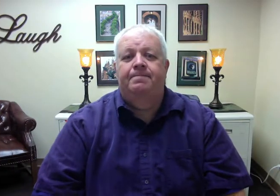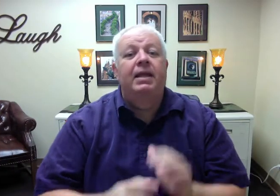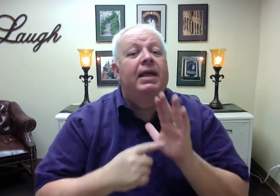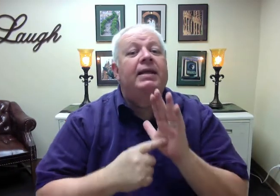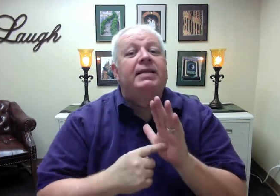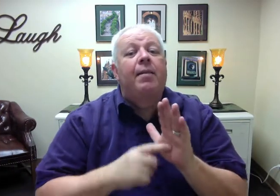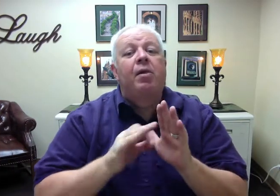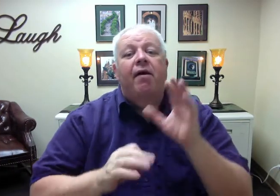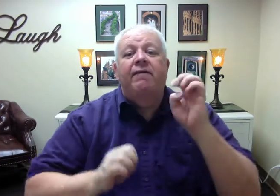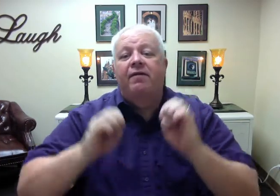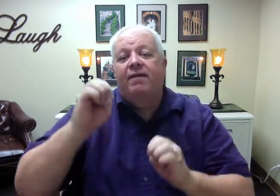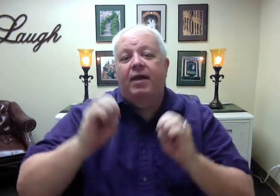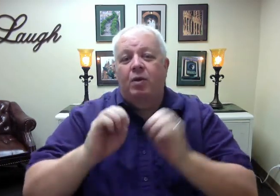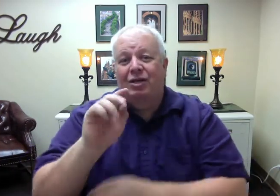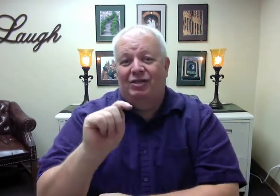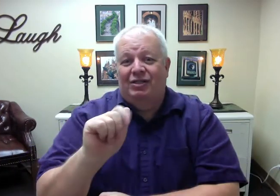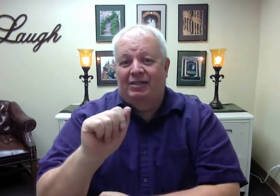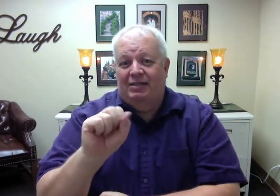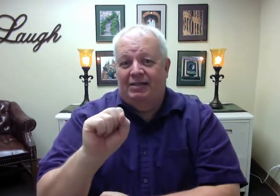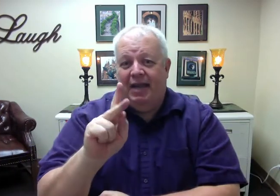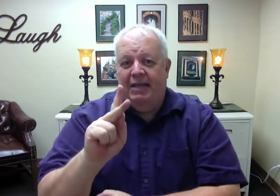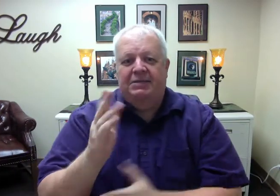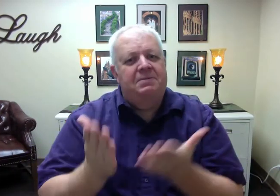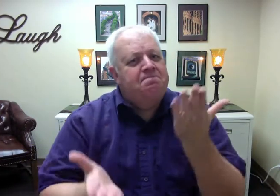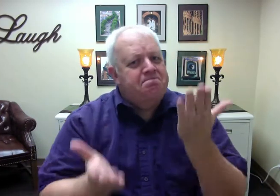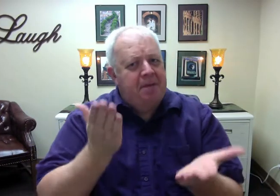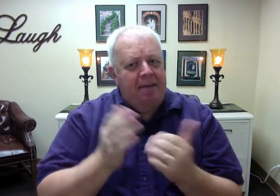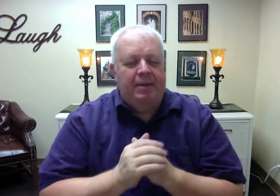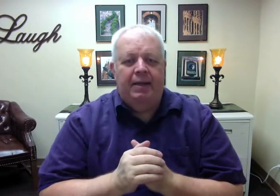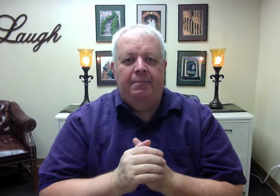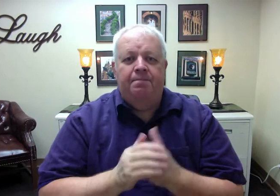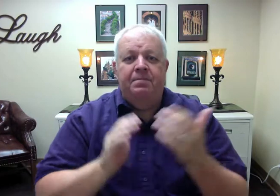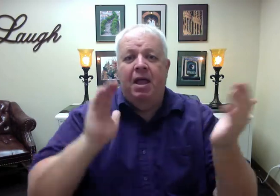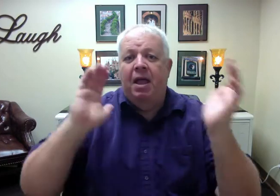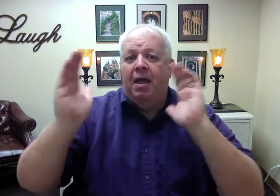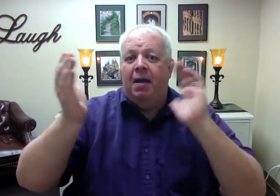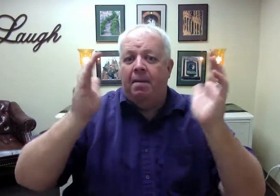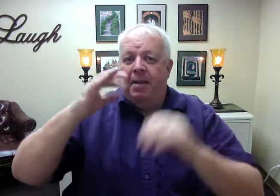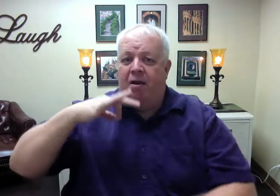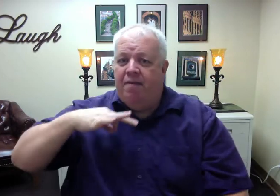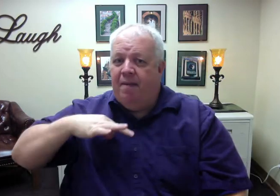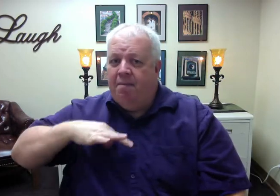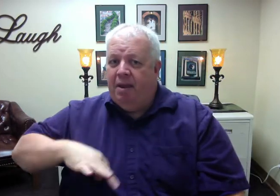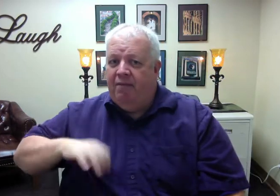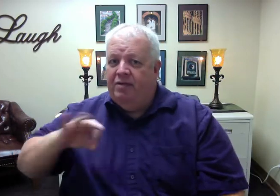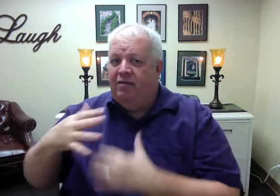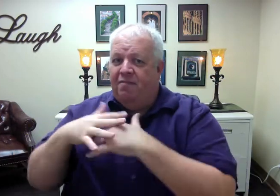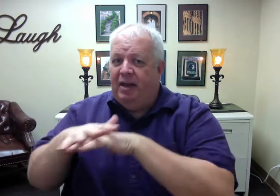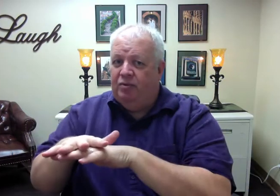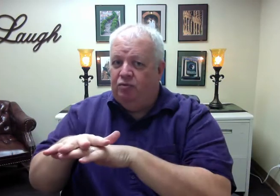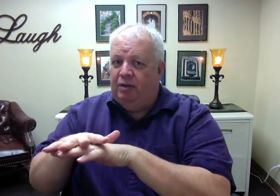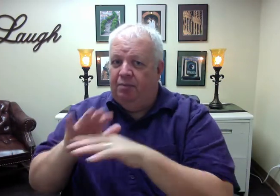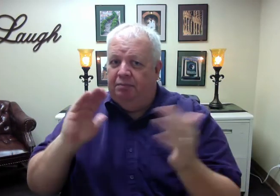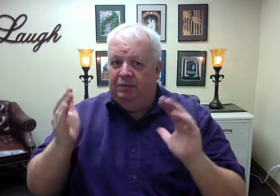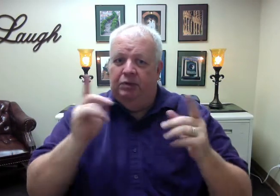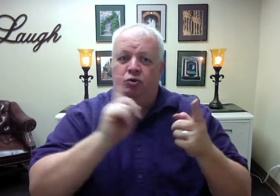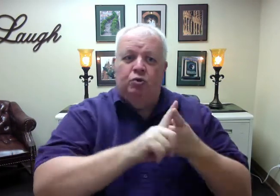task might be, compare the benefits of mainstreaming over residential